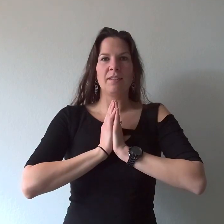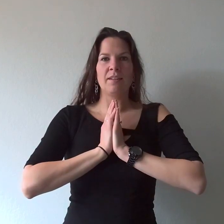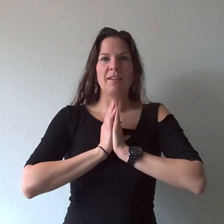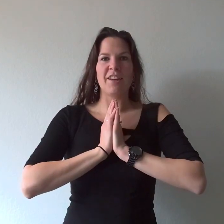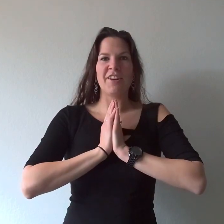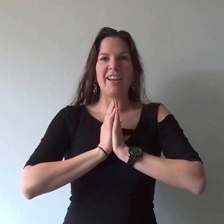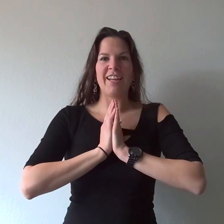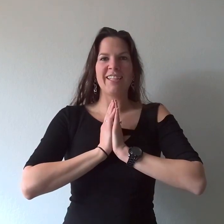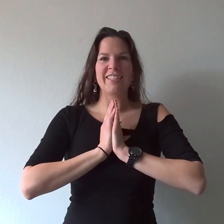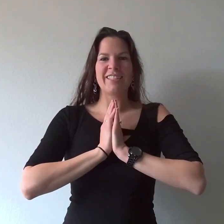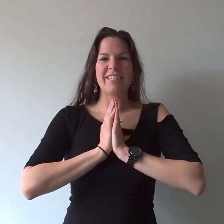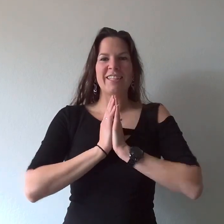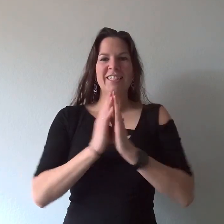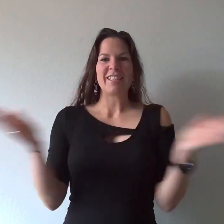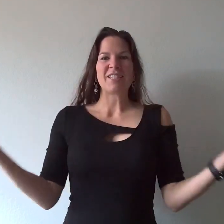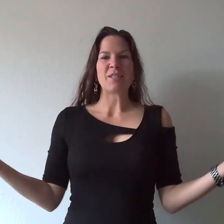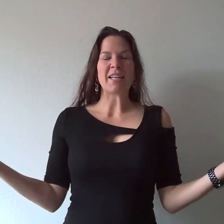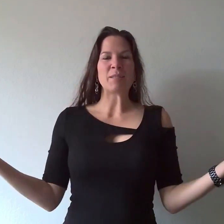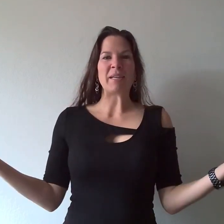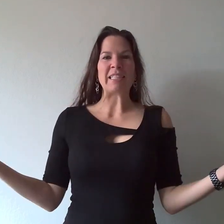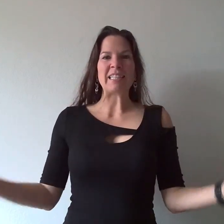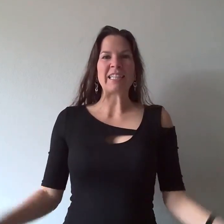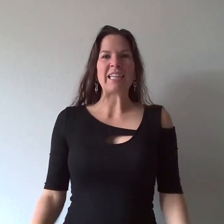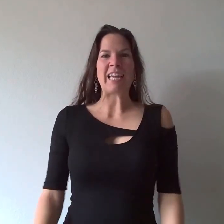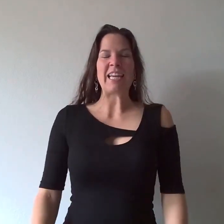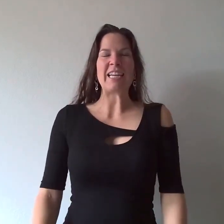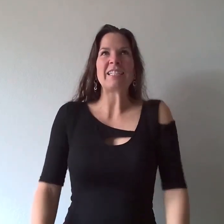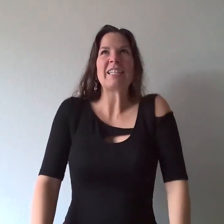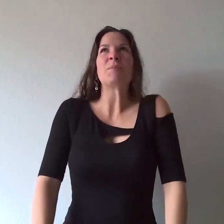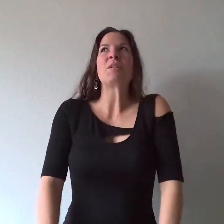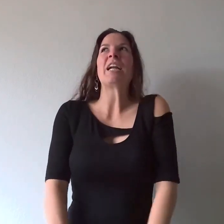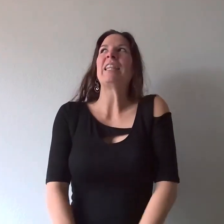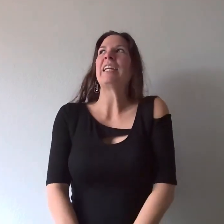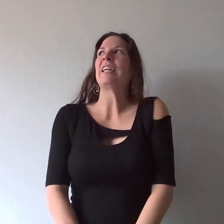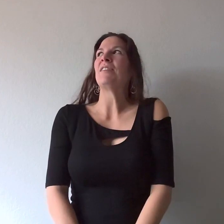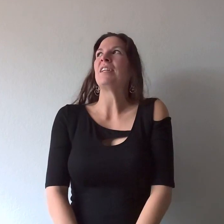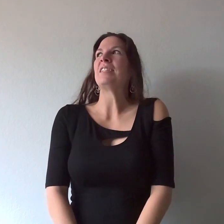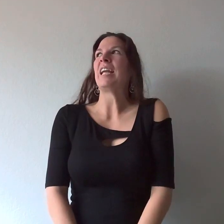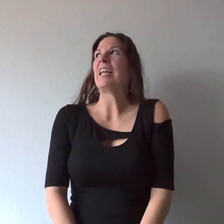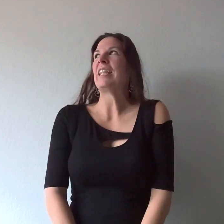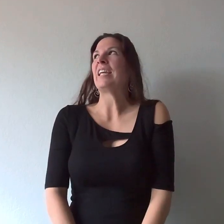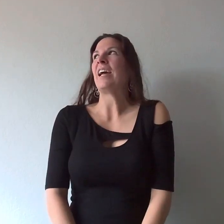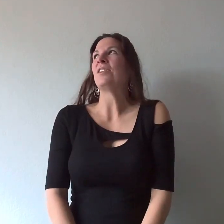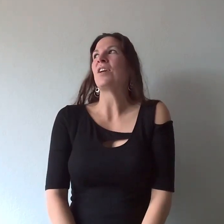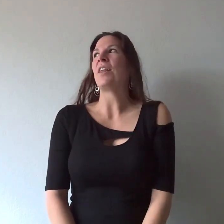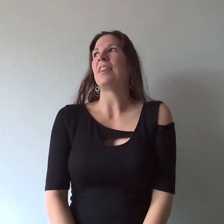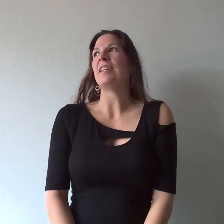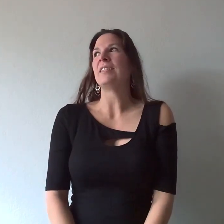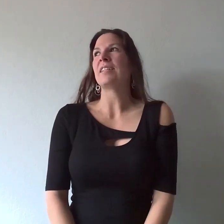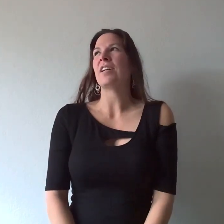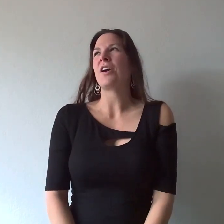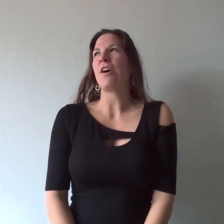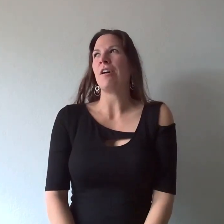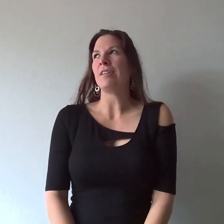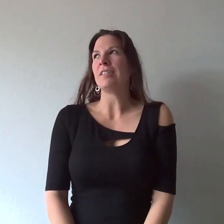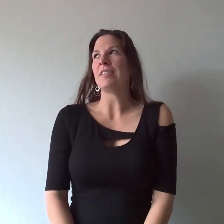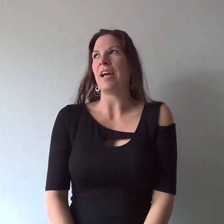alright? so that's basically it I'm trying to think if there's anything else on this concept